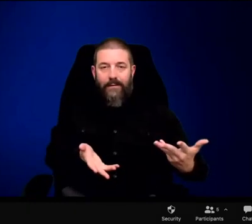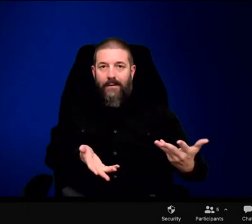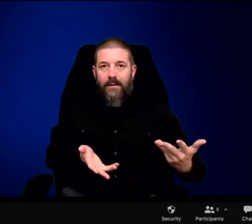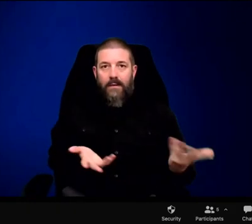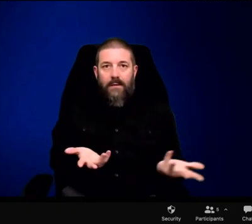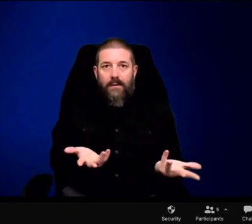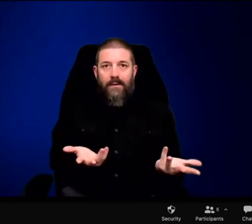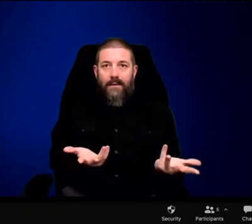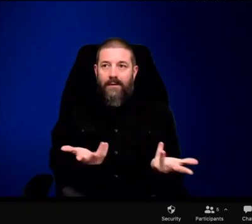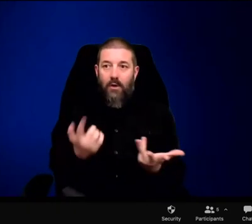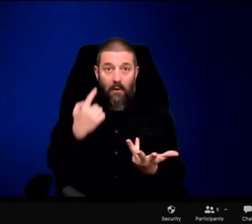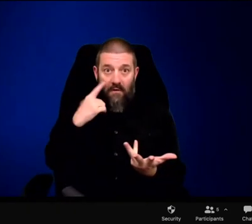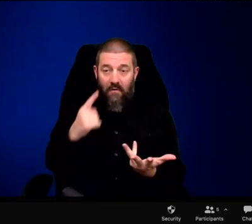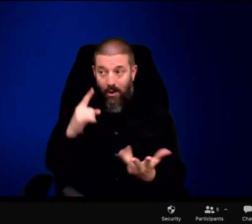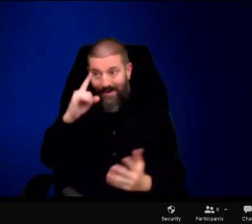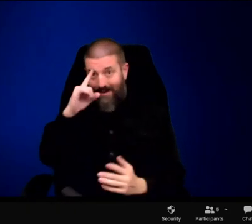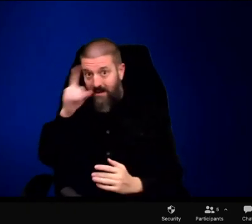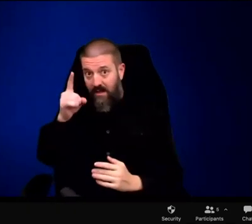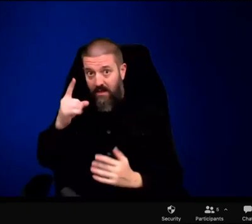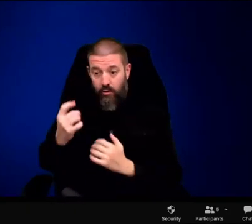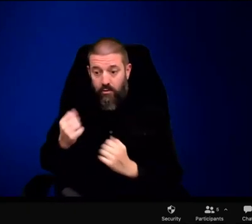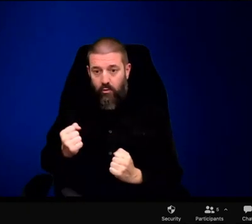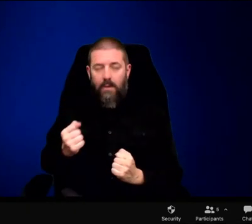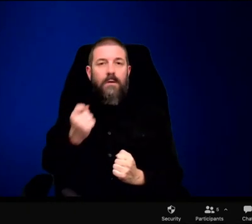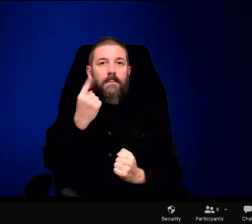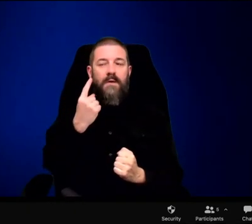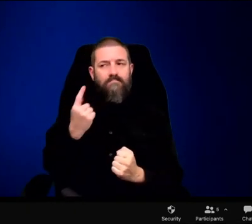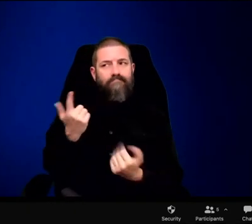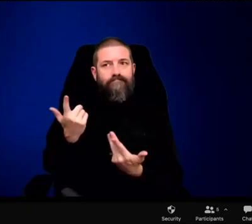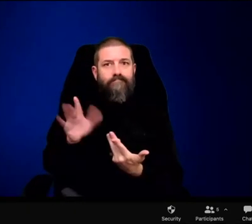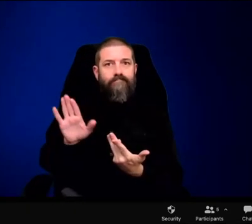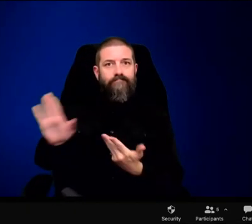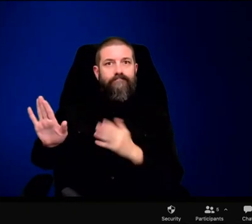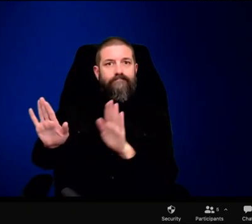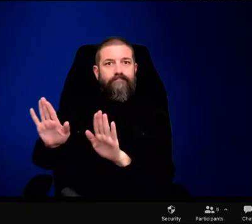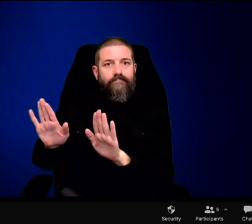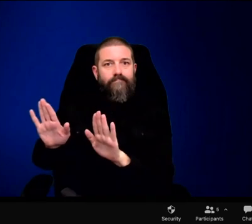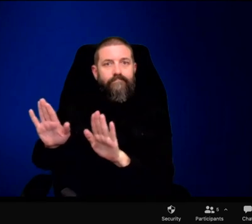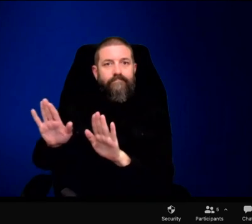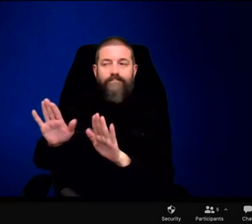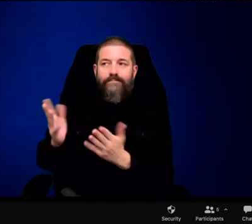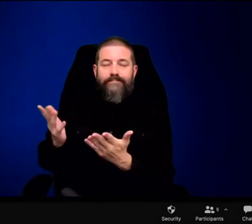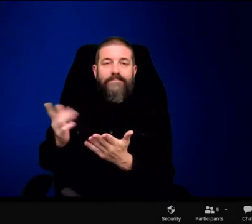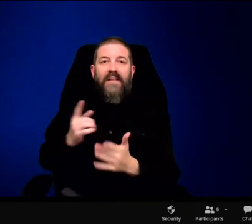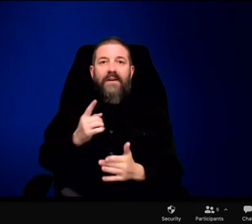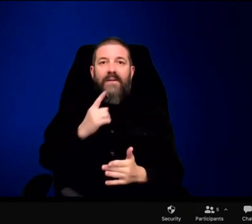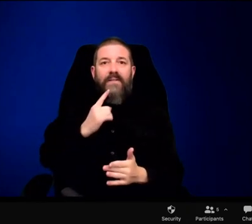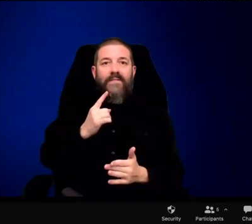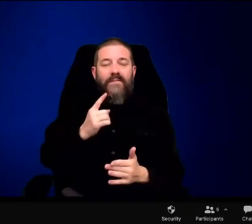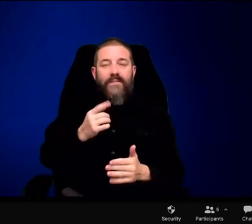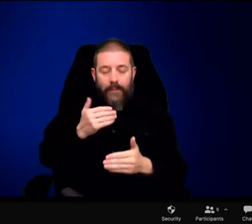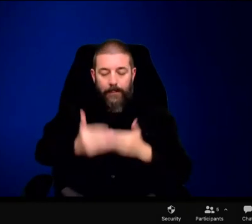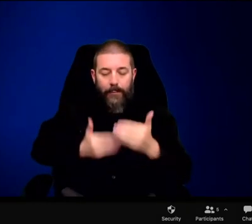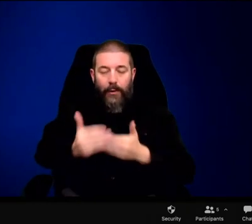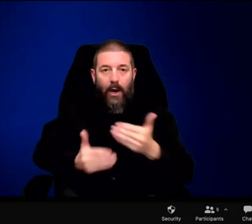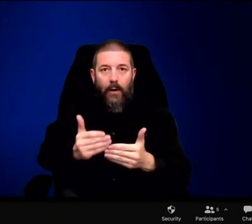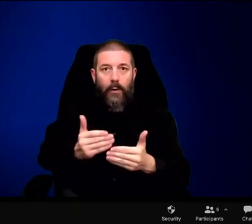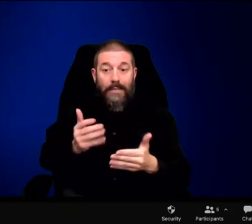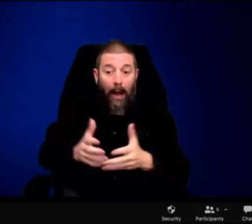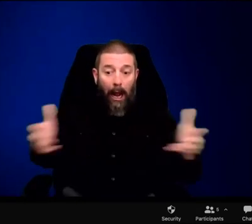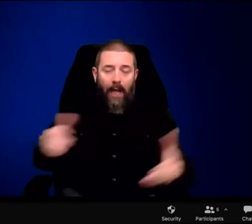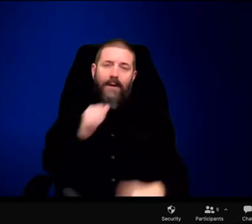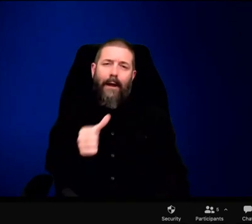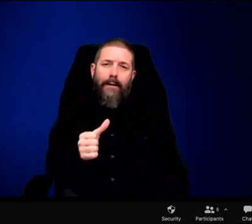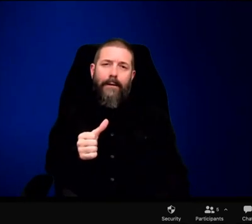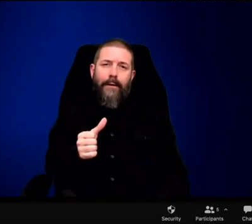movement in our country, where the intellectual class was desperate to convince our country to end slavery. I'm from